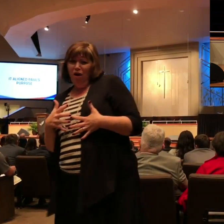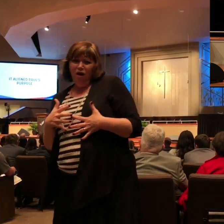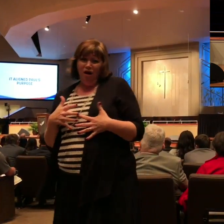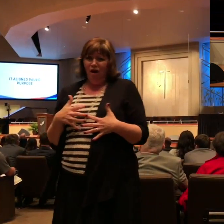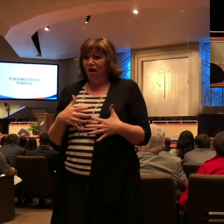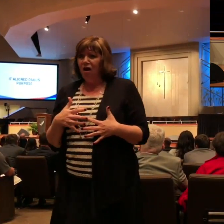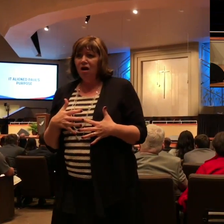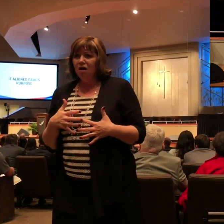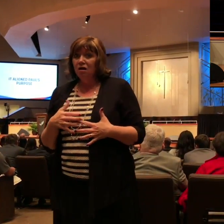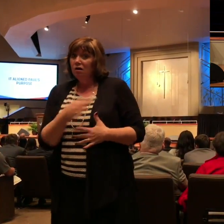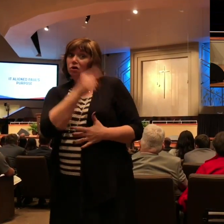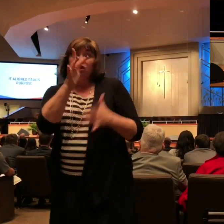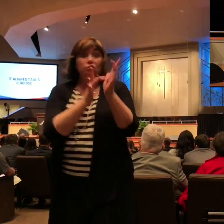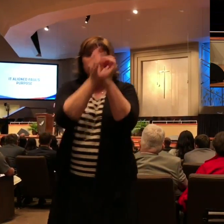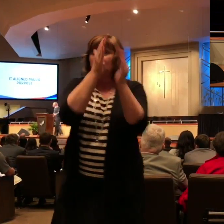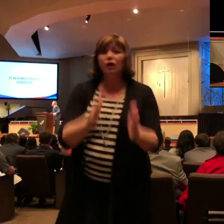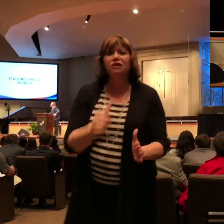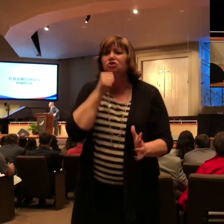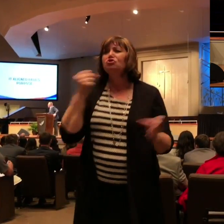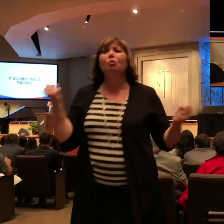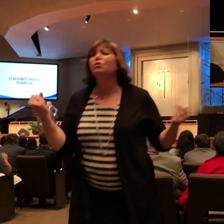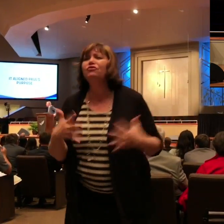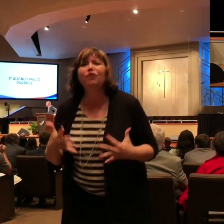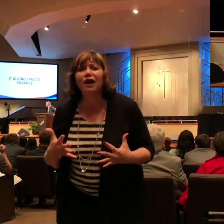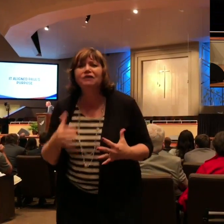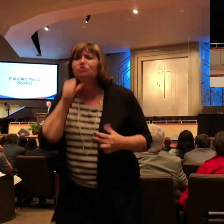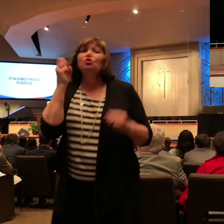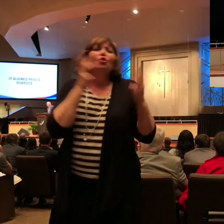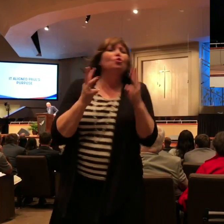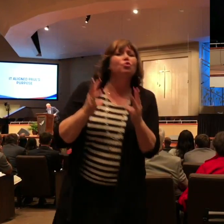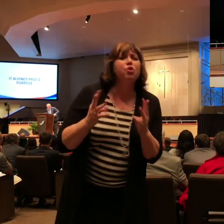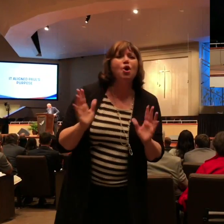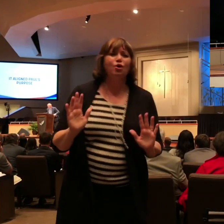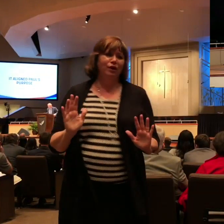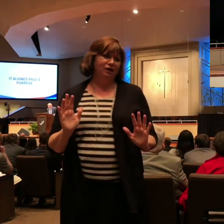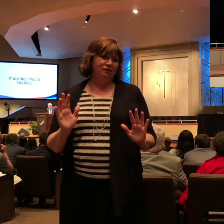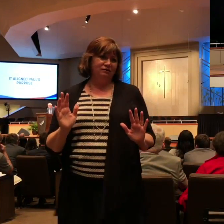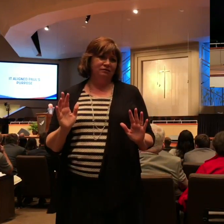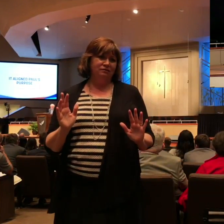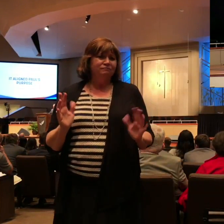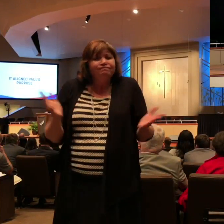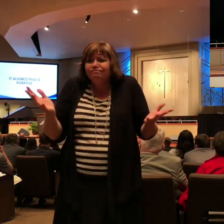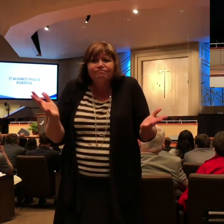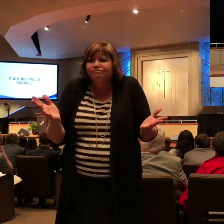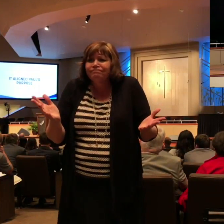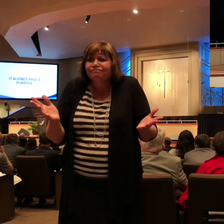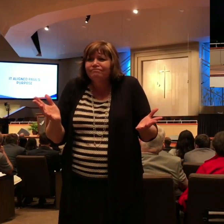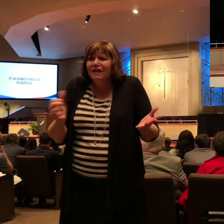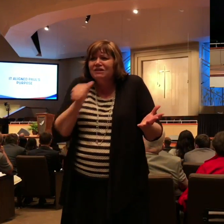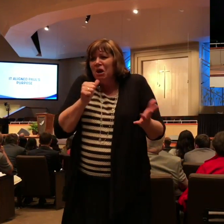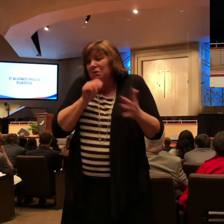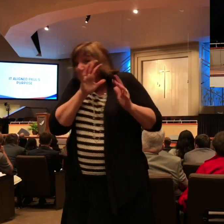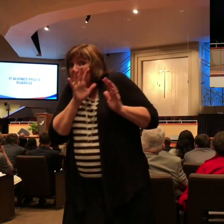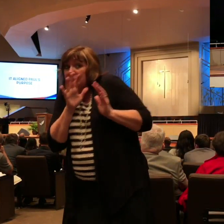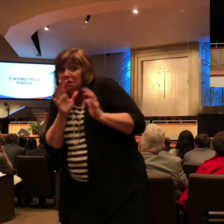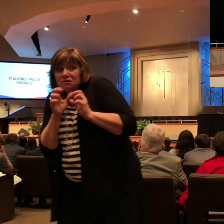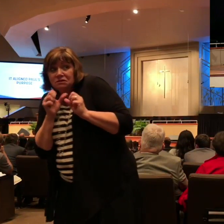by being a Christian let's not lose our tongue because some people don't like it let's not cower down because it